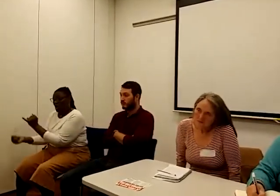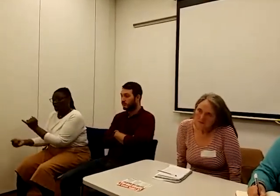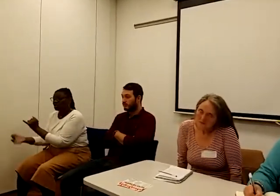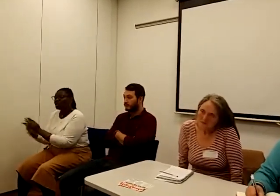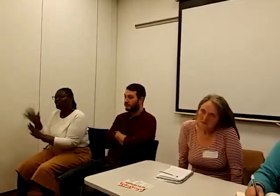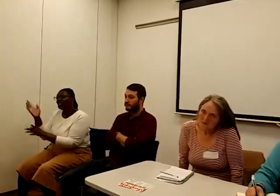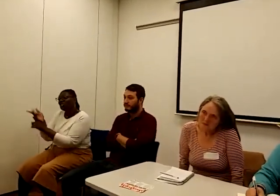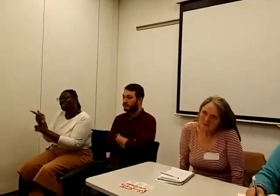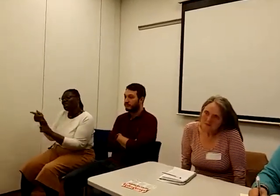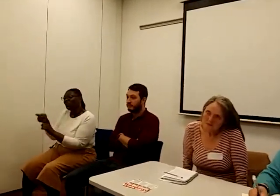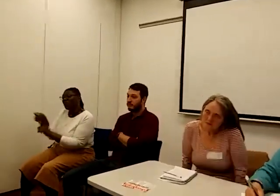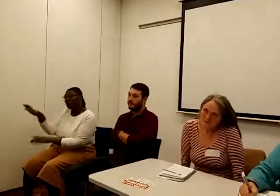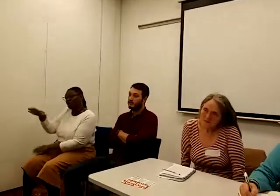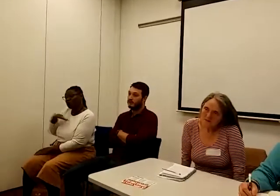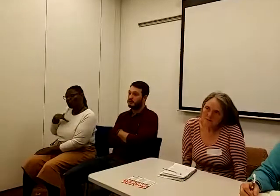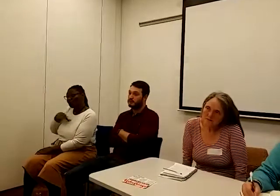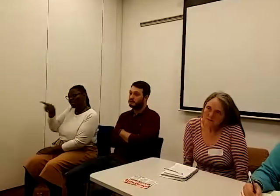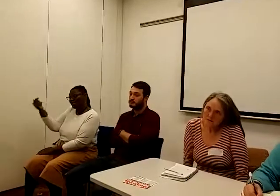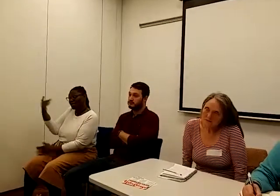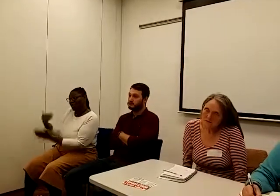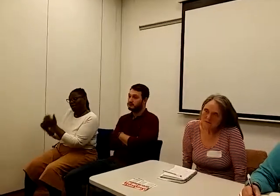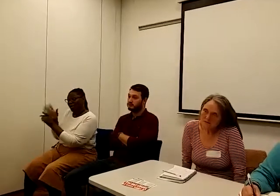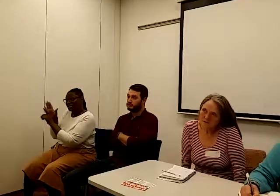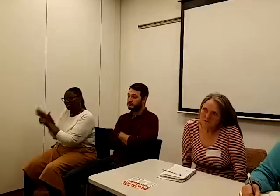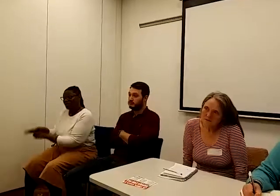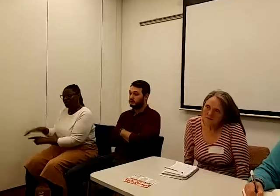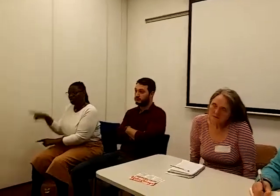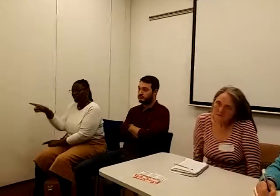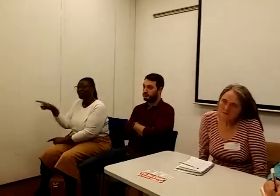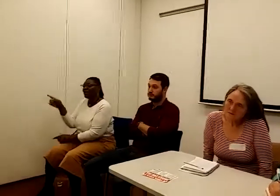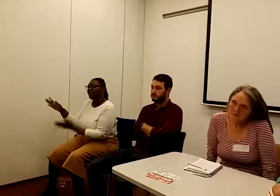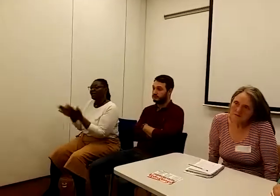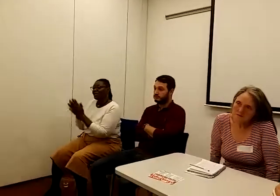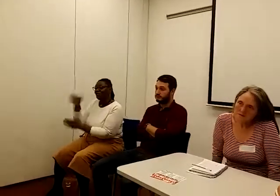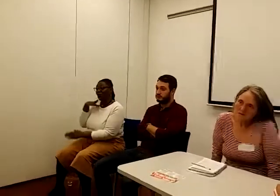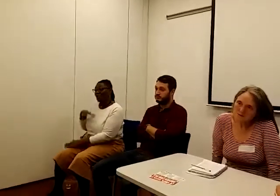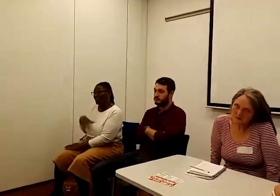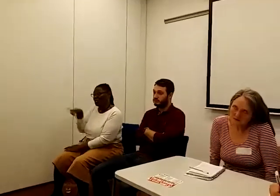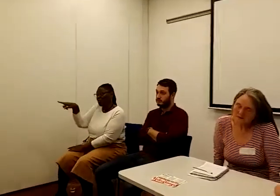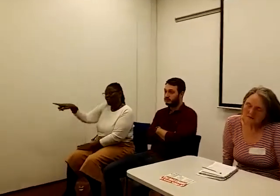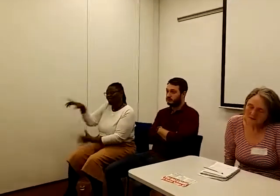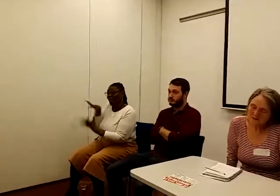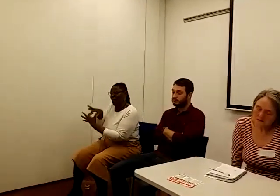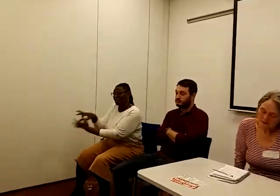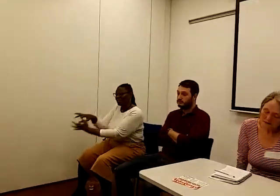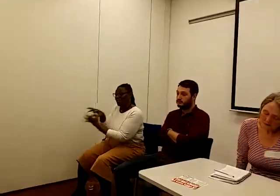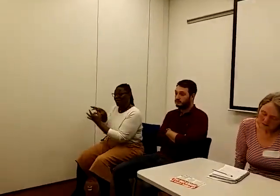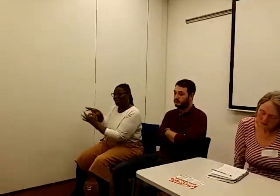GPs are already under pressure, so we need to get them on the side. Because